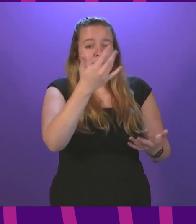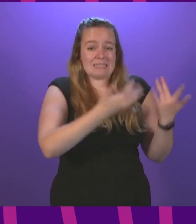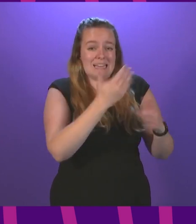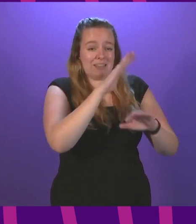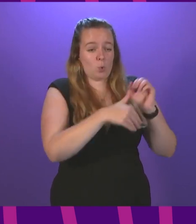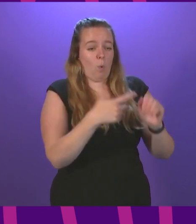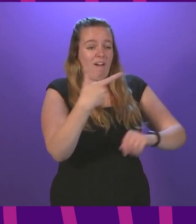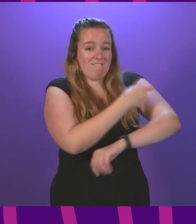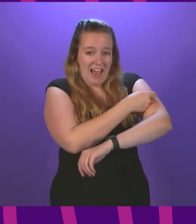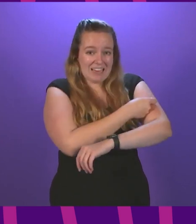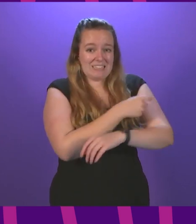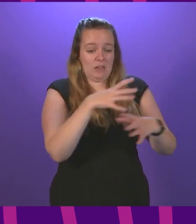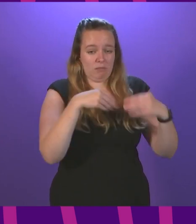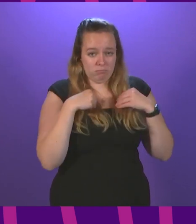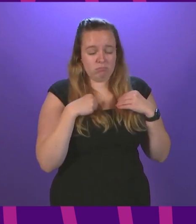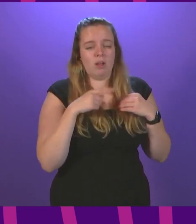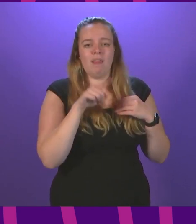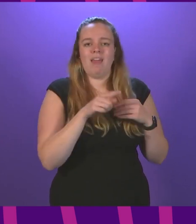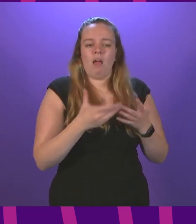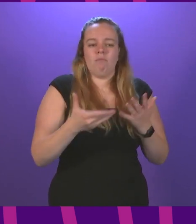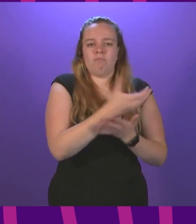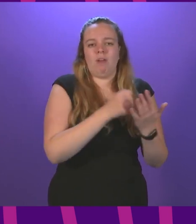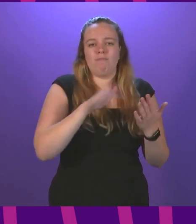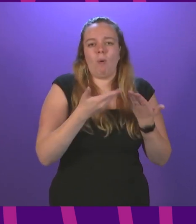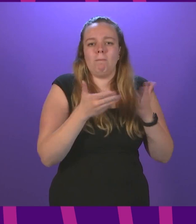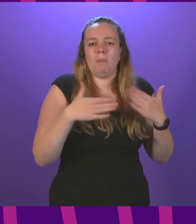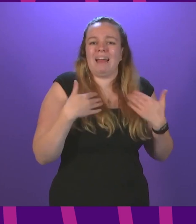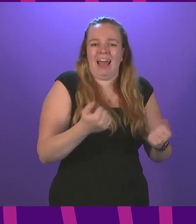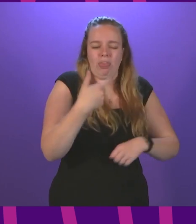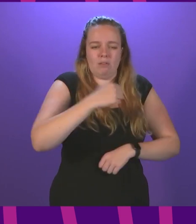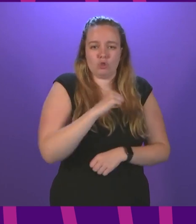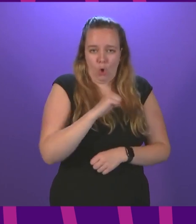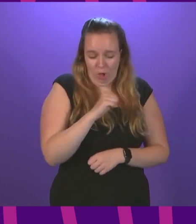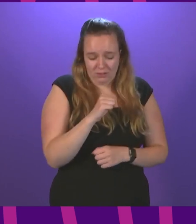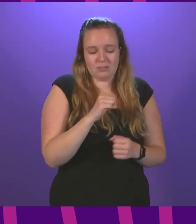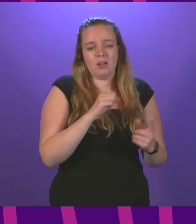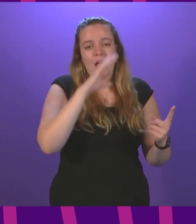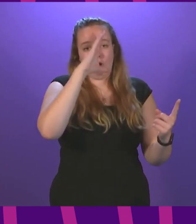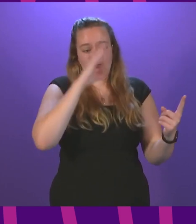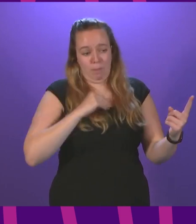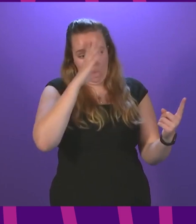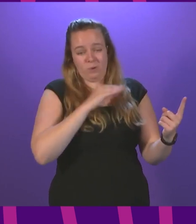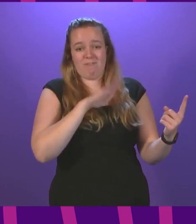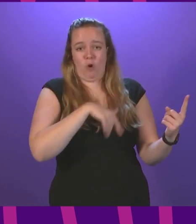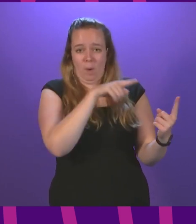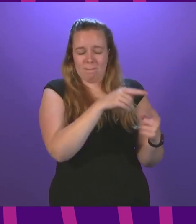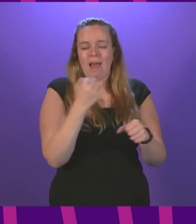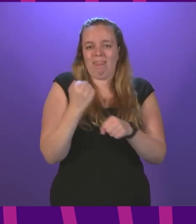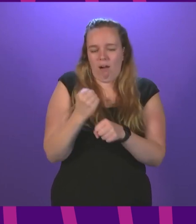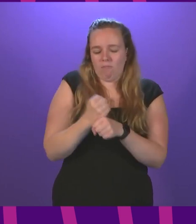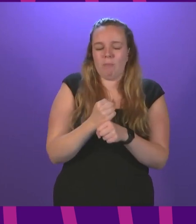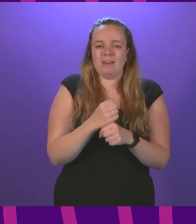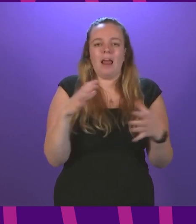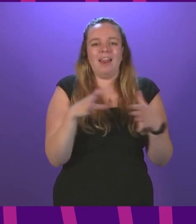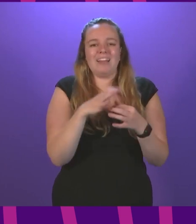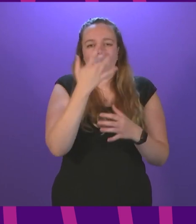vaccine uptake are primarily collected by public health scotland and reported by them and by the government according to